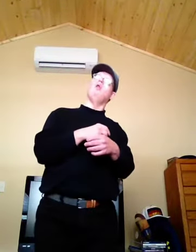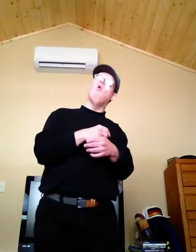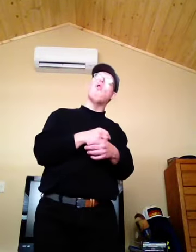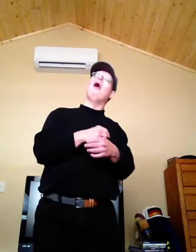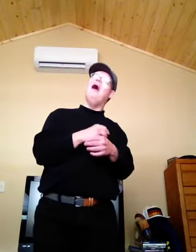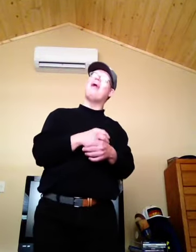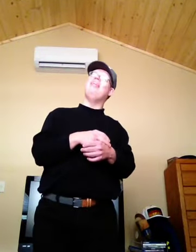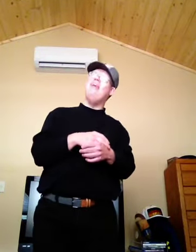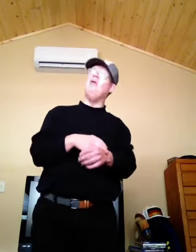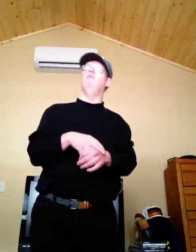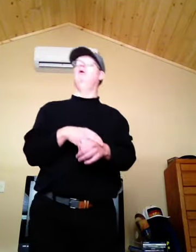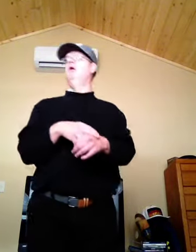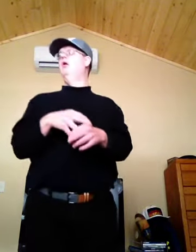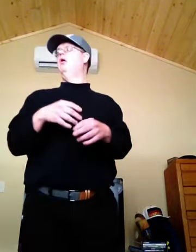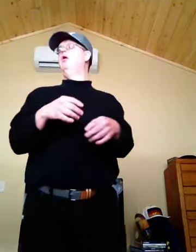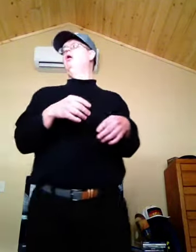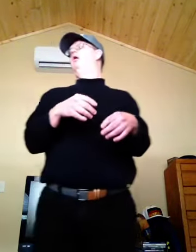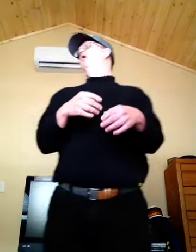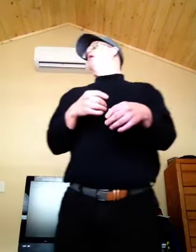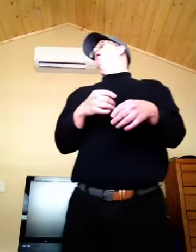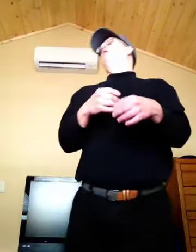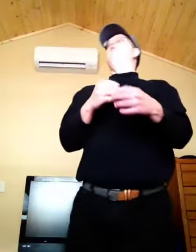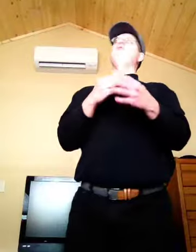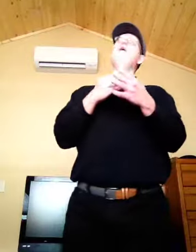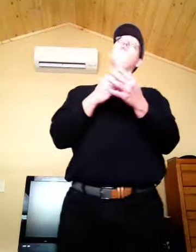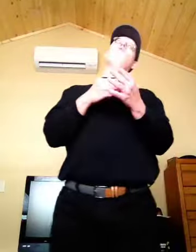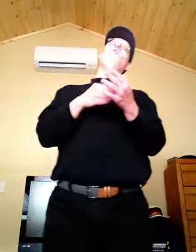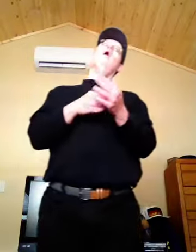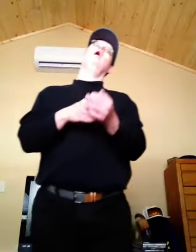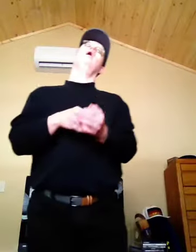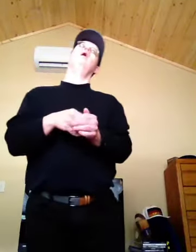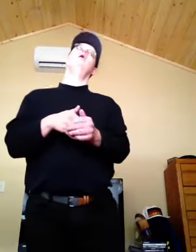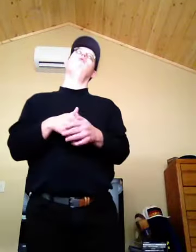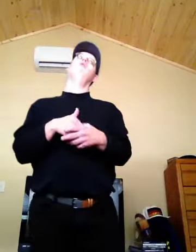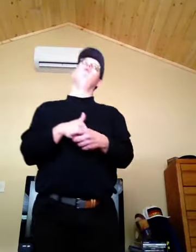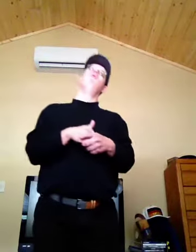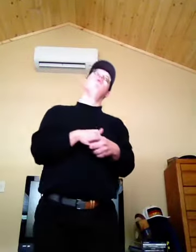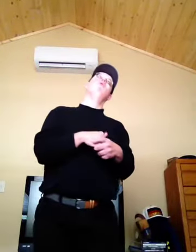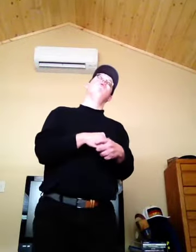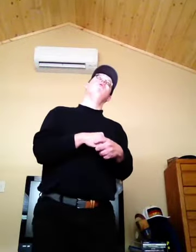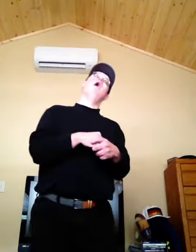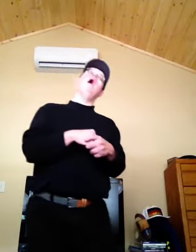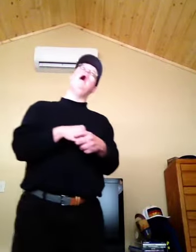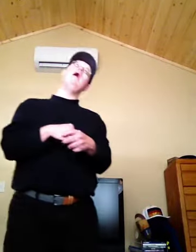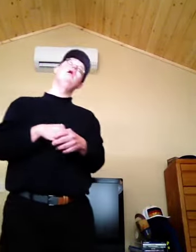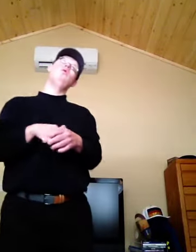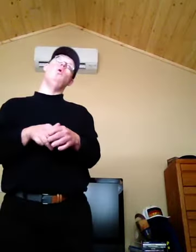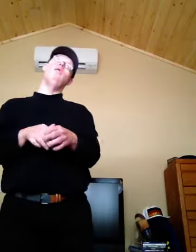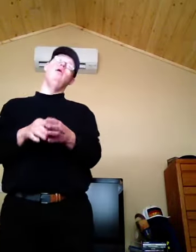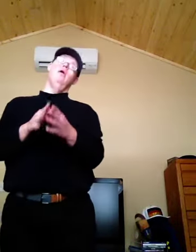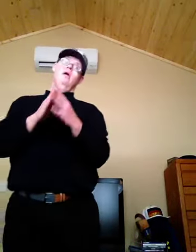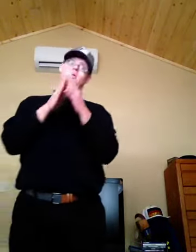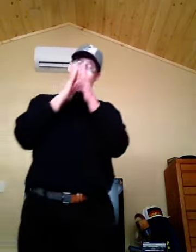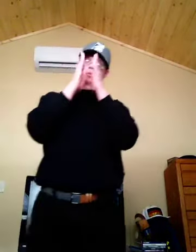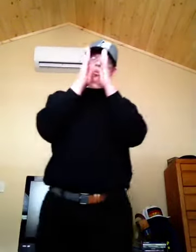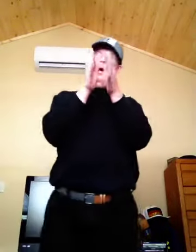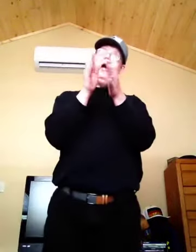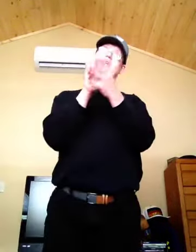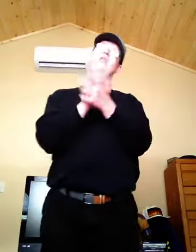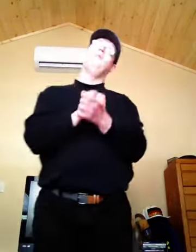local hockey team. The reason why I enjoy watching them